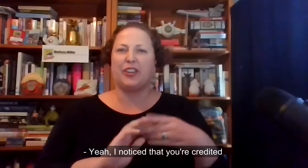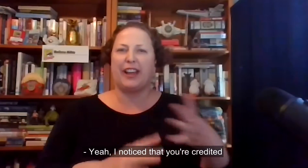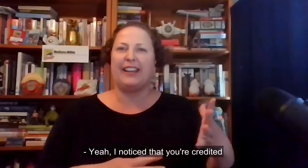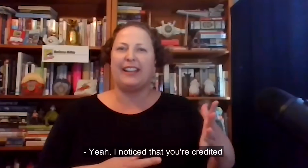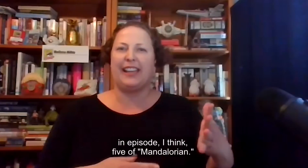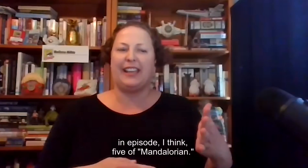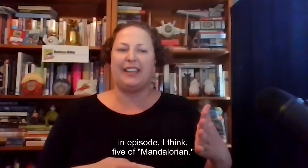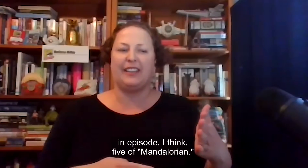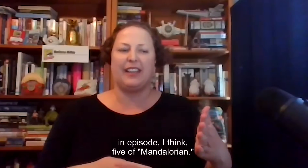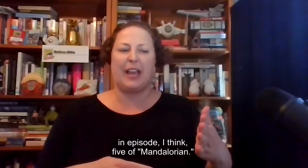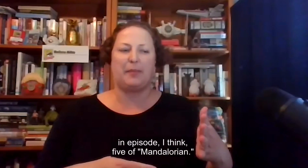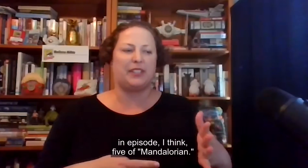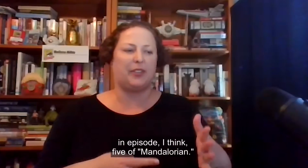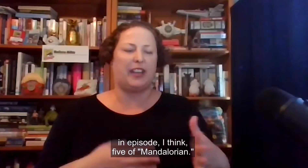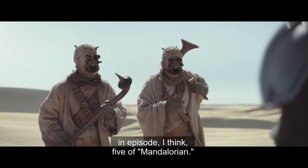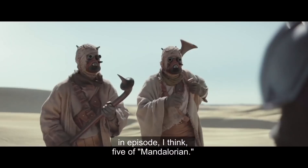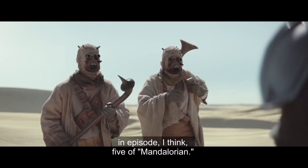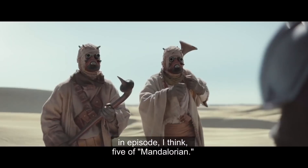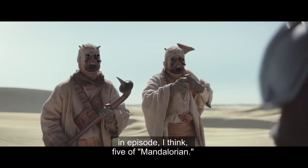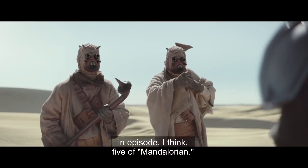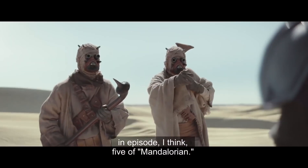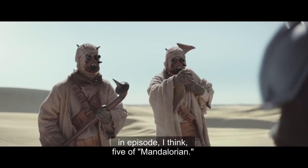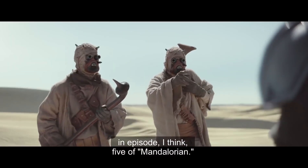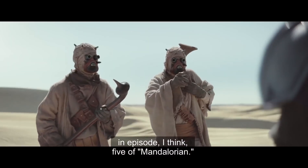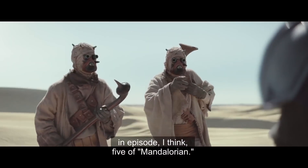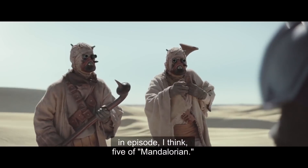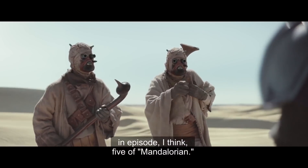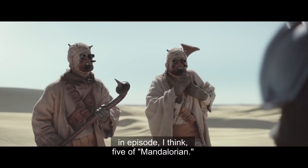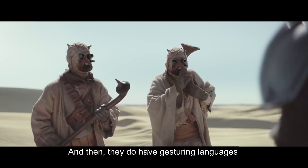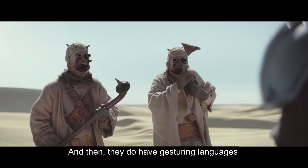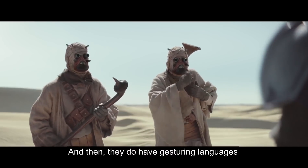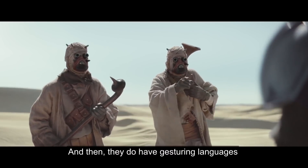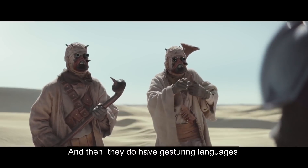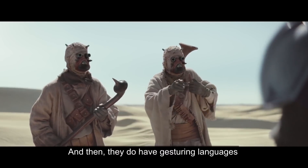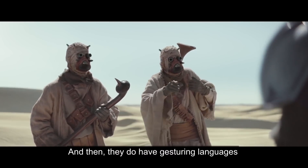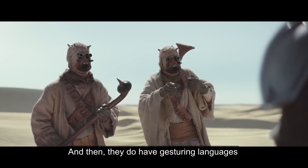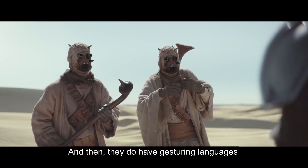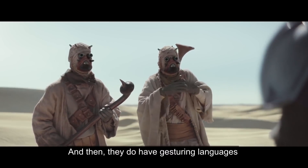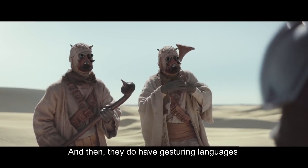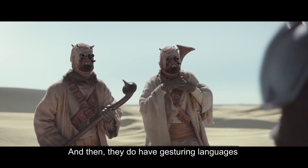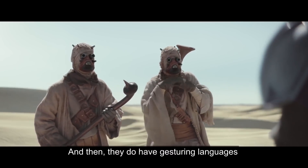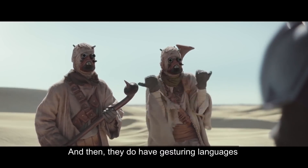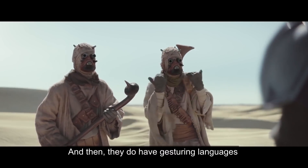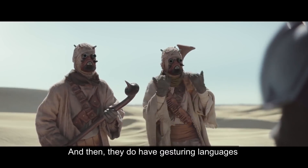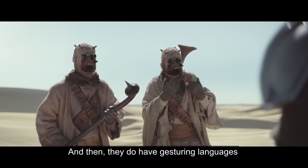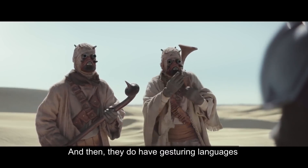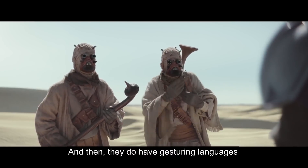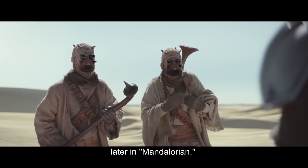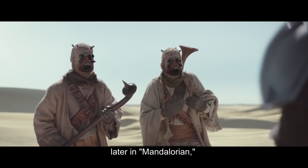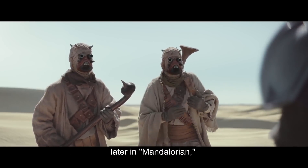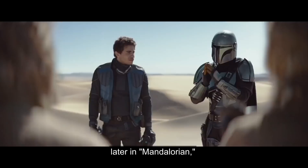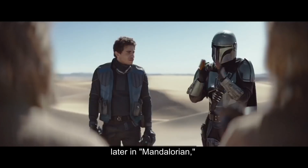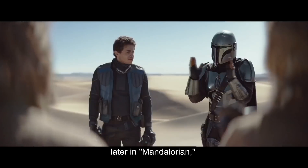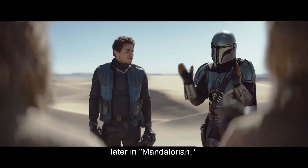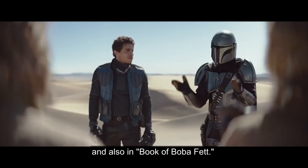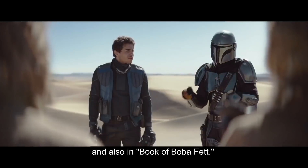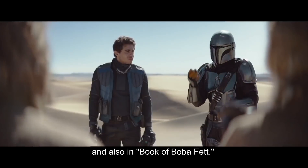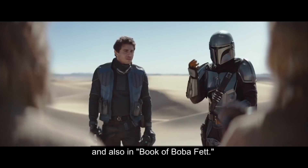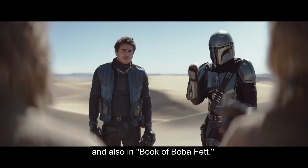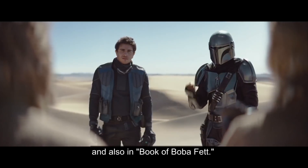credited in episode, I think, five of Mandalorian. And then they do have gesturing languages later in Mandalorian and also in Book of